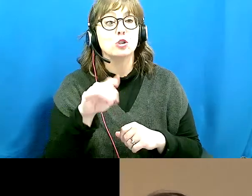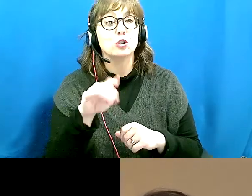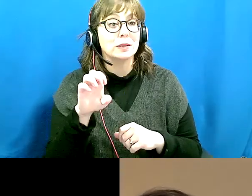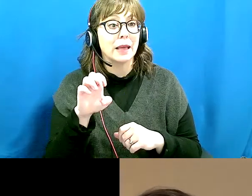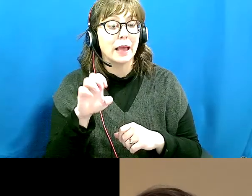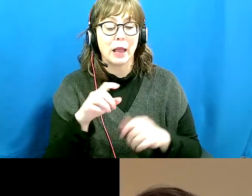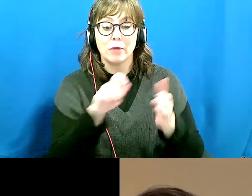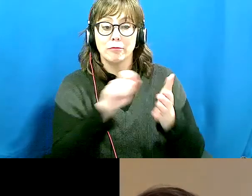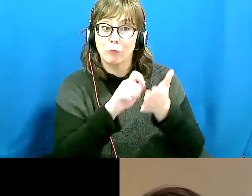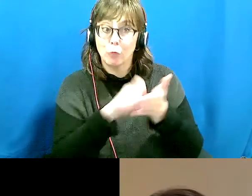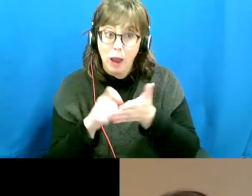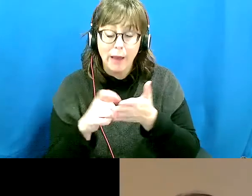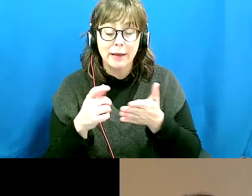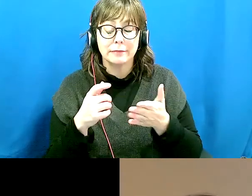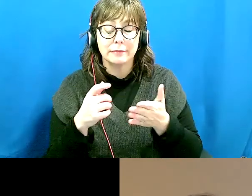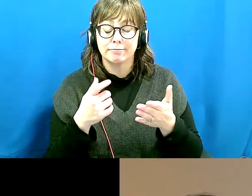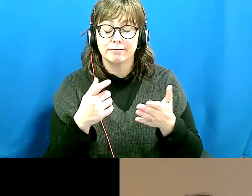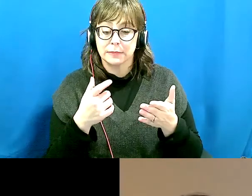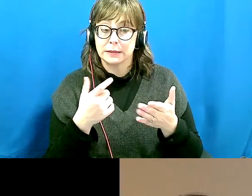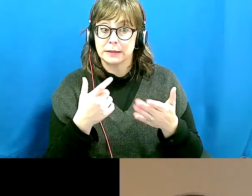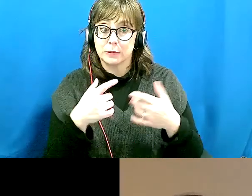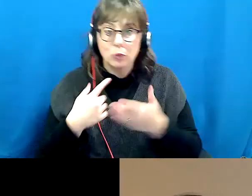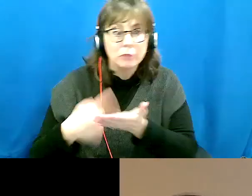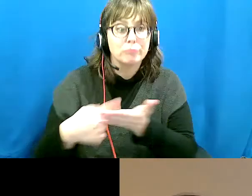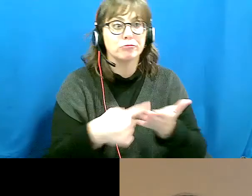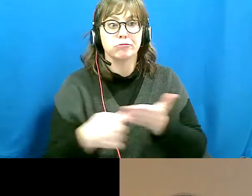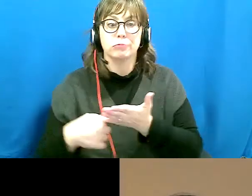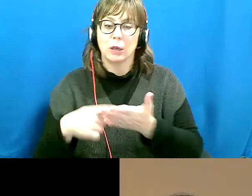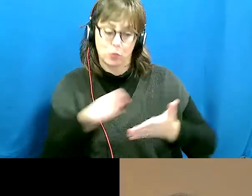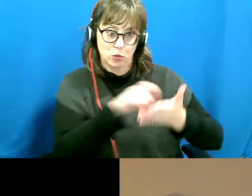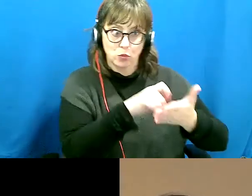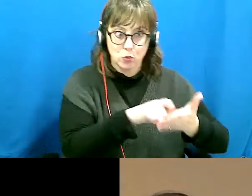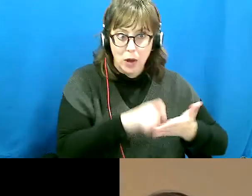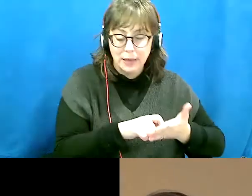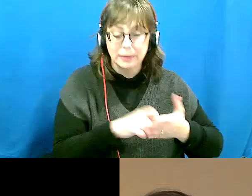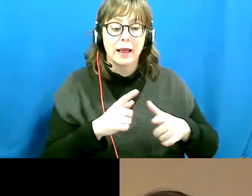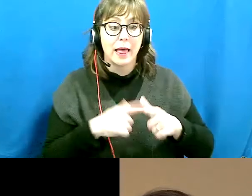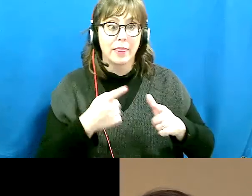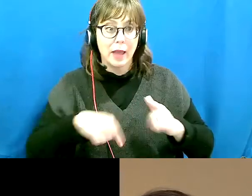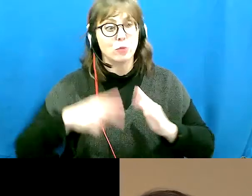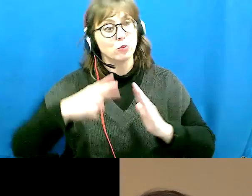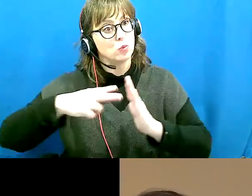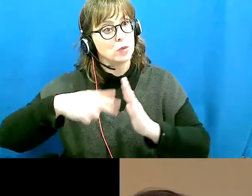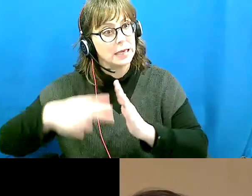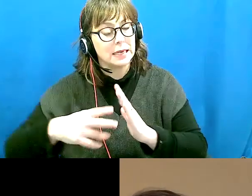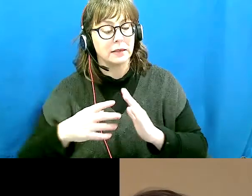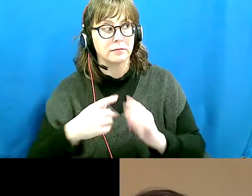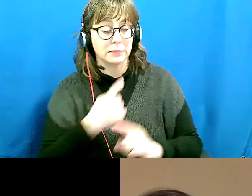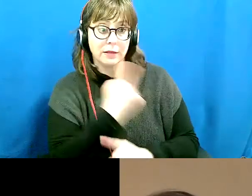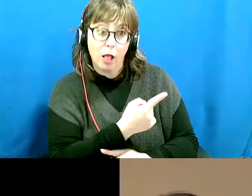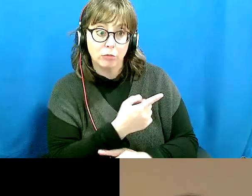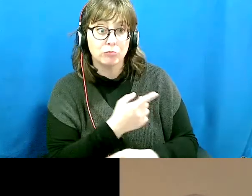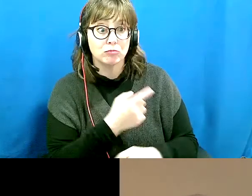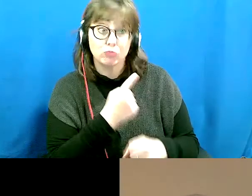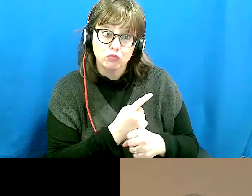up based on what we talked about and we would read it out loud and tell her if it